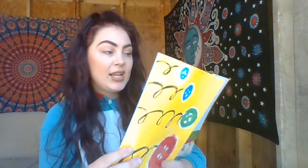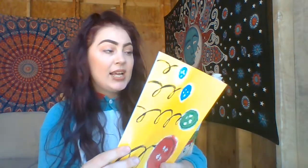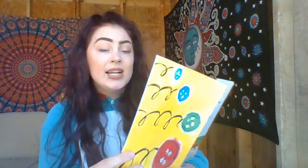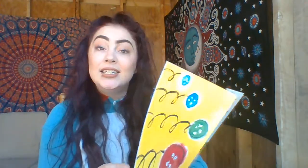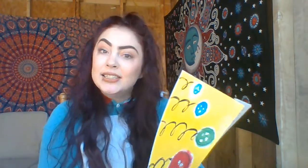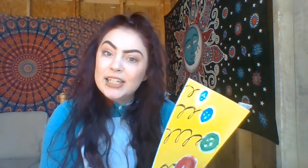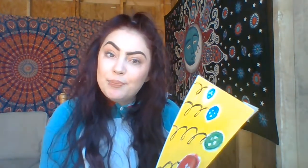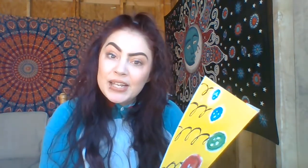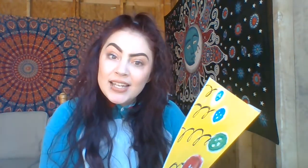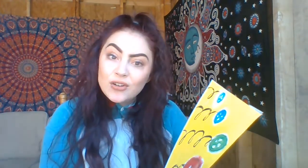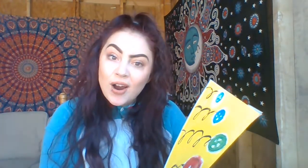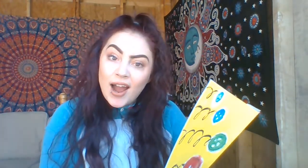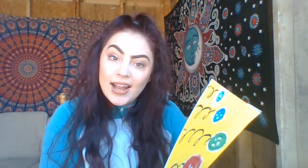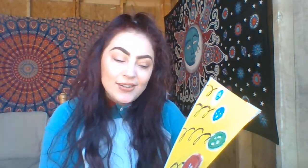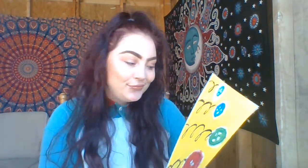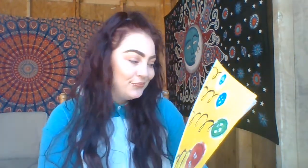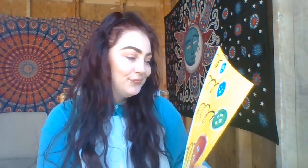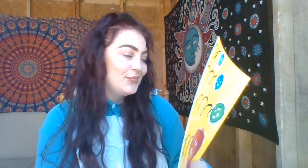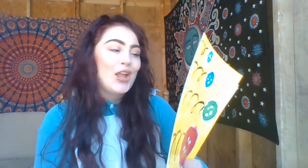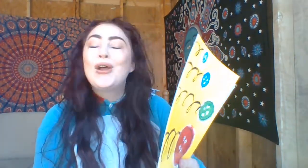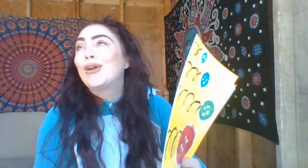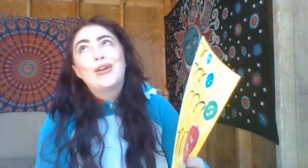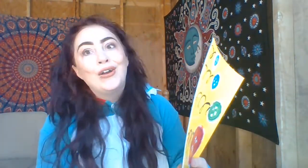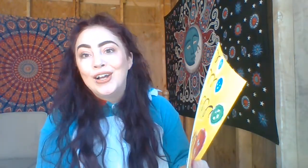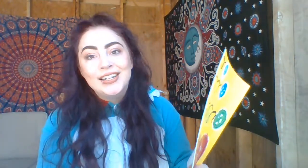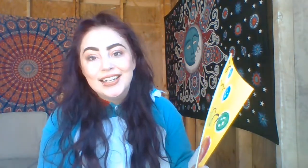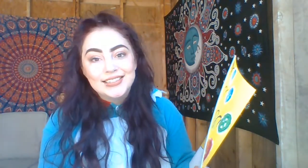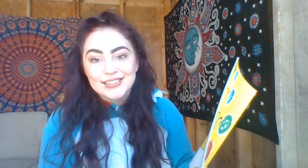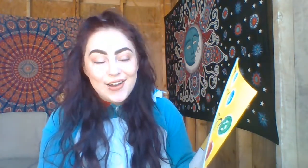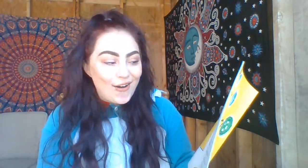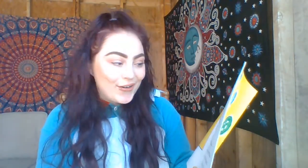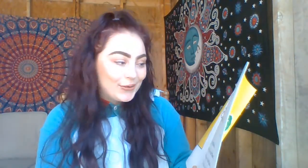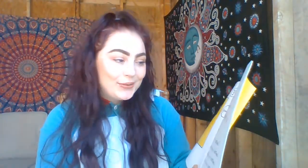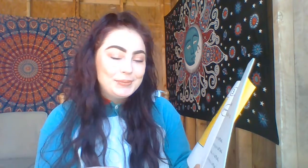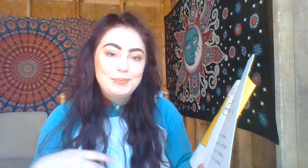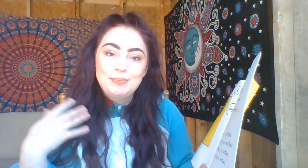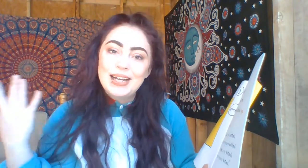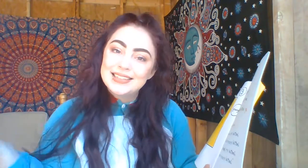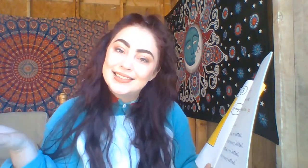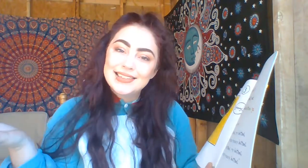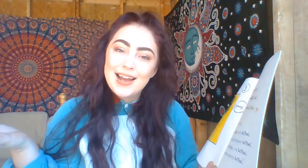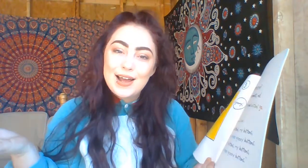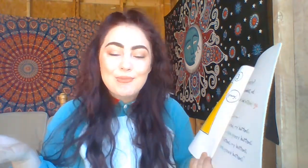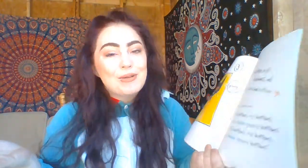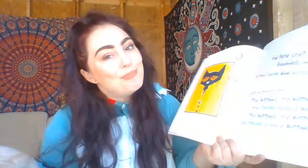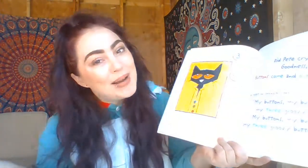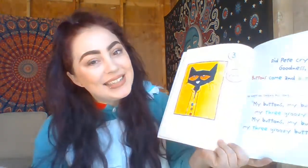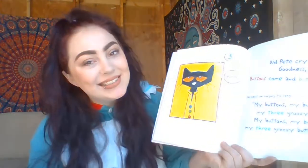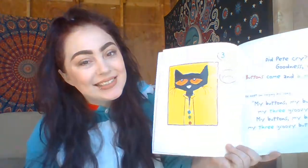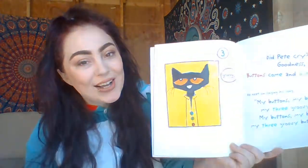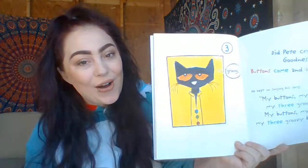Did Pete cry? Goodness, no. Buttons come and buttons go.